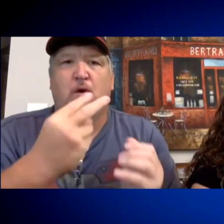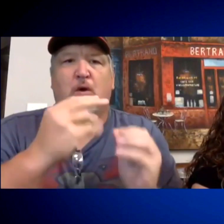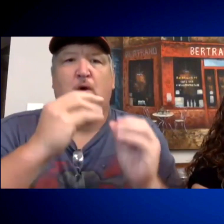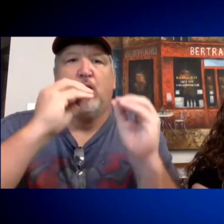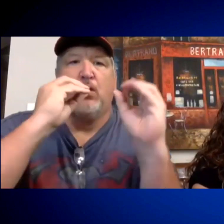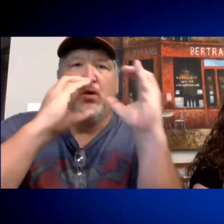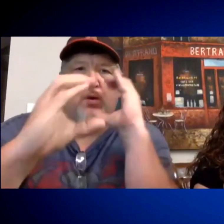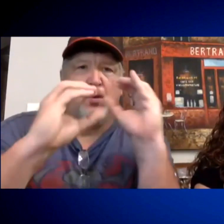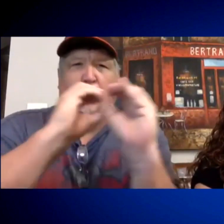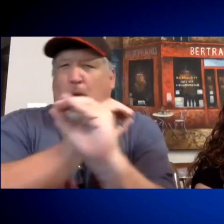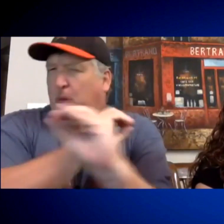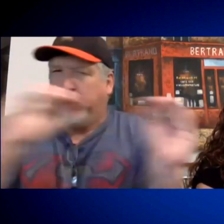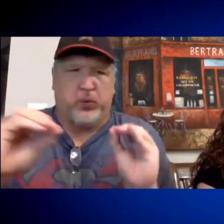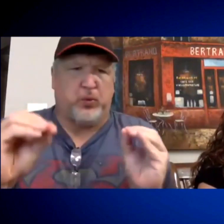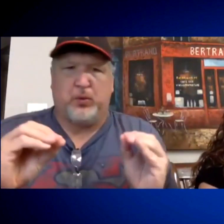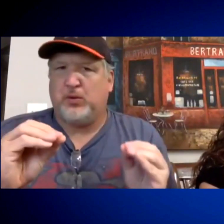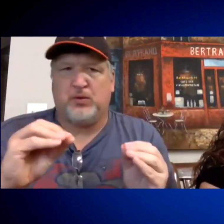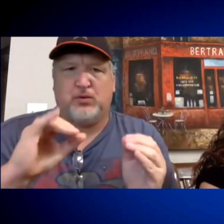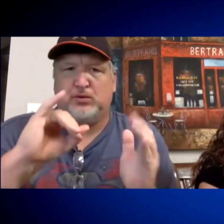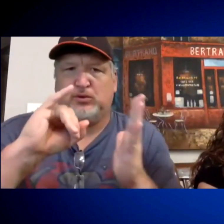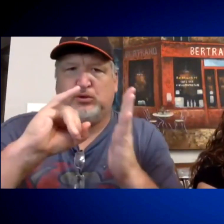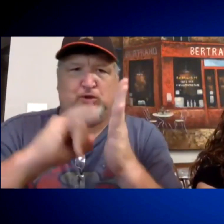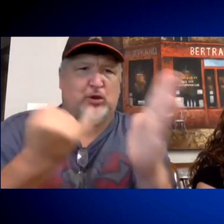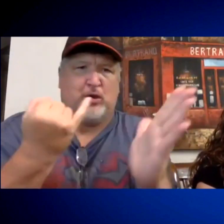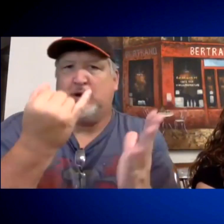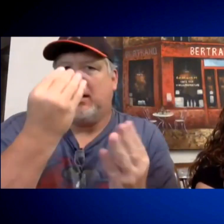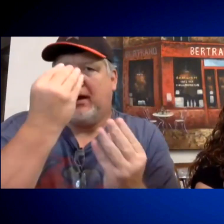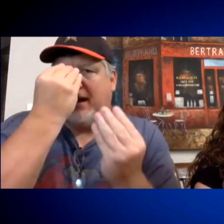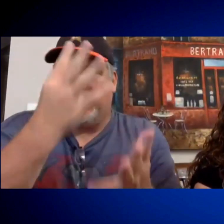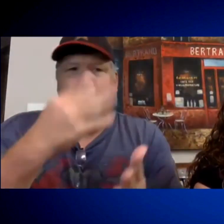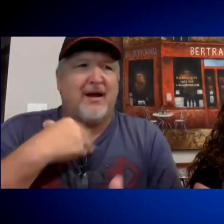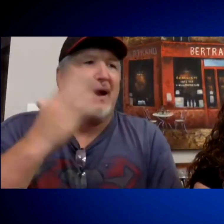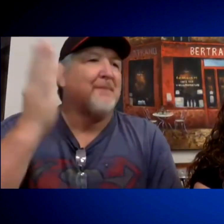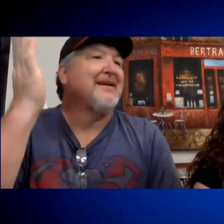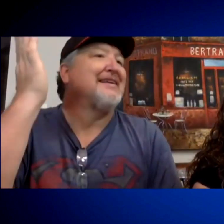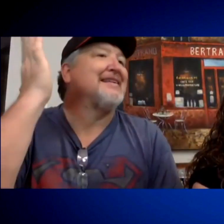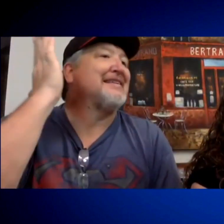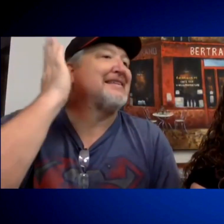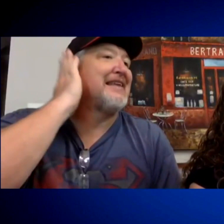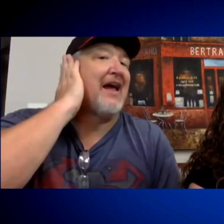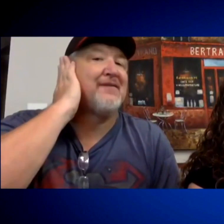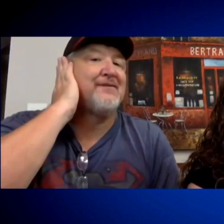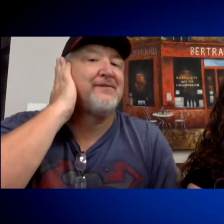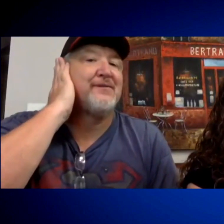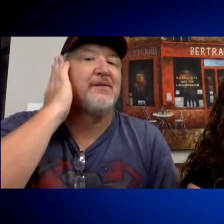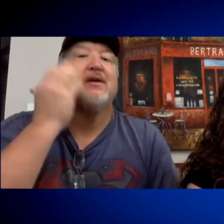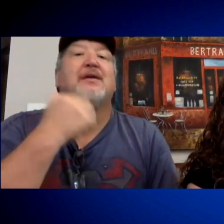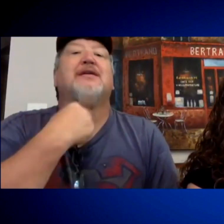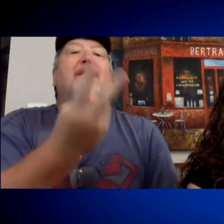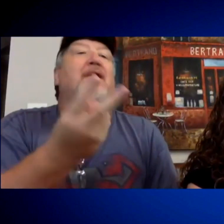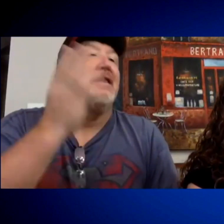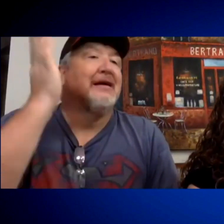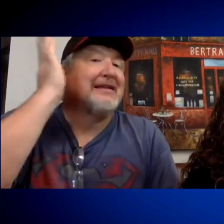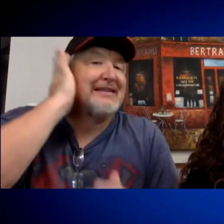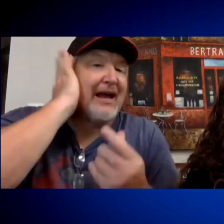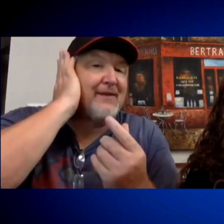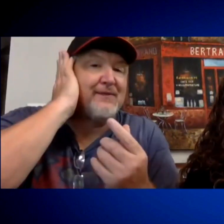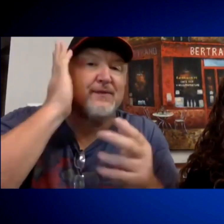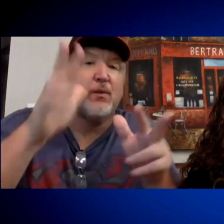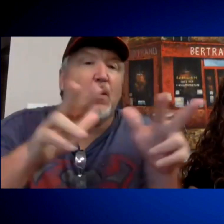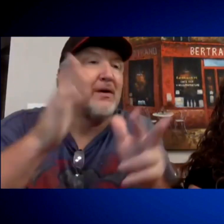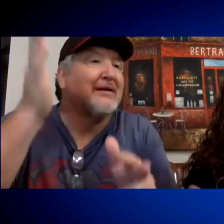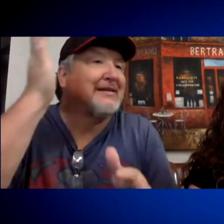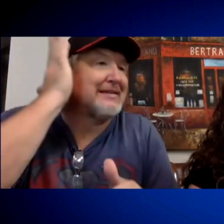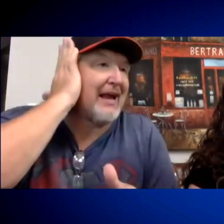There was no discussion, no communication at all, nothing. Kelly and his wife are both deaf. They wound up in a